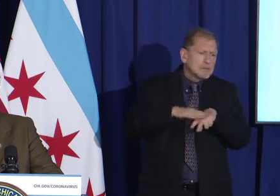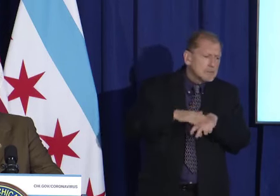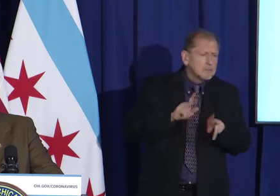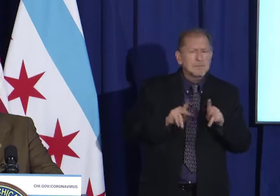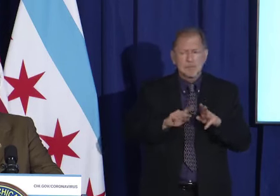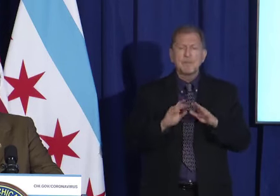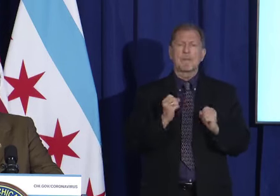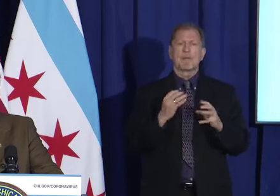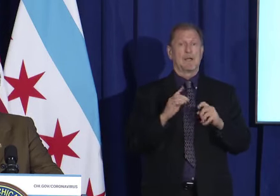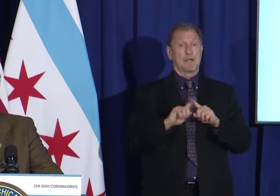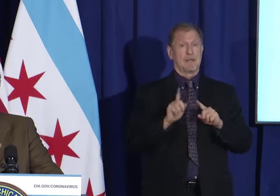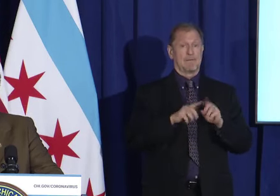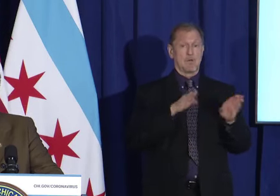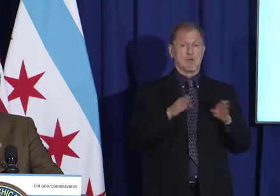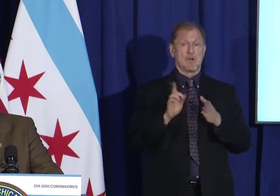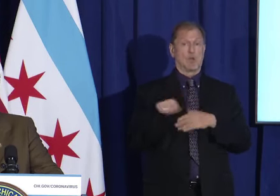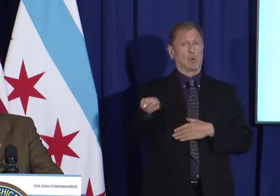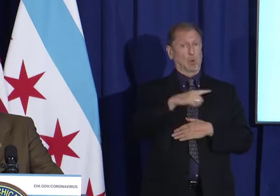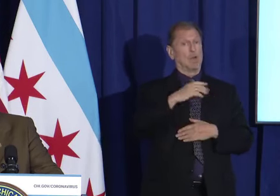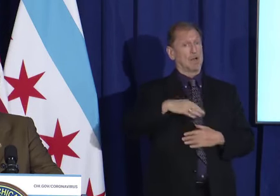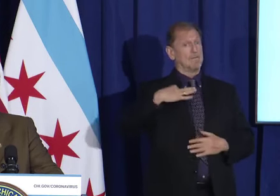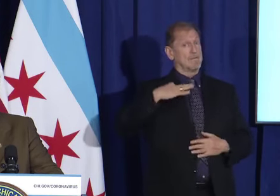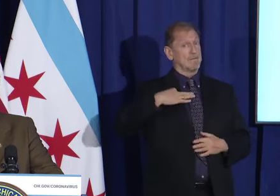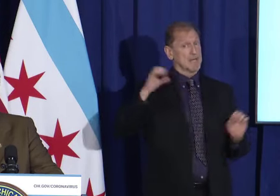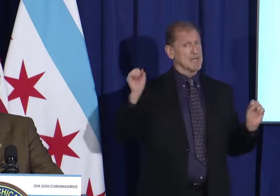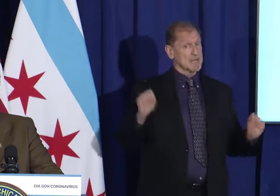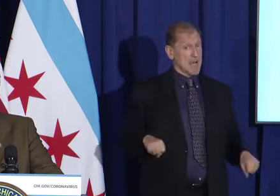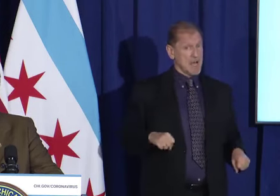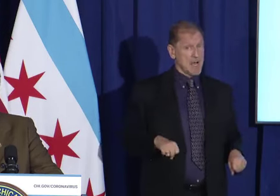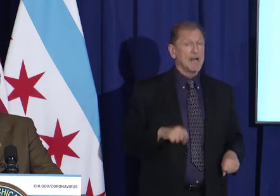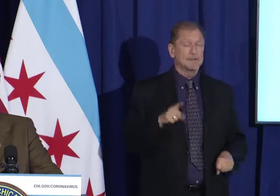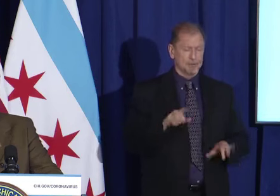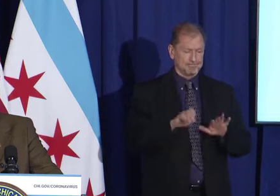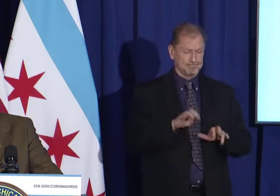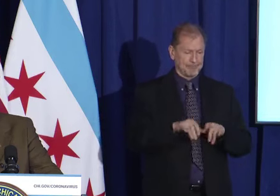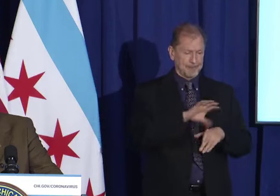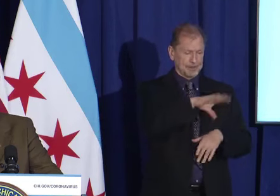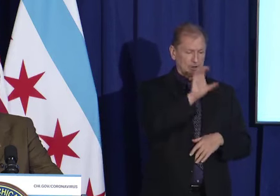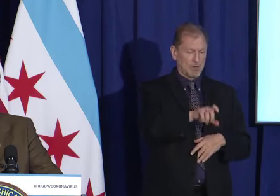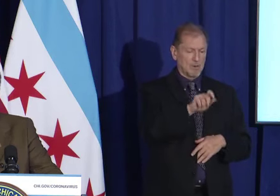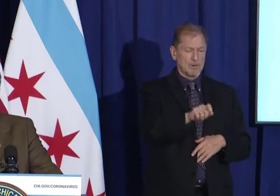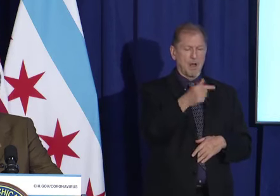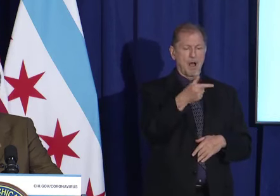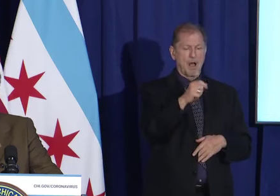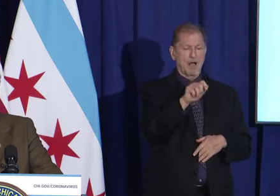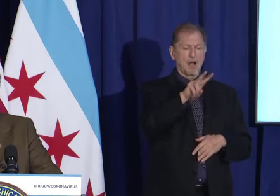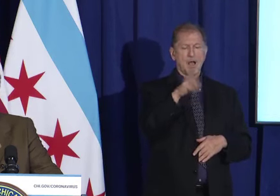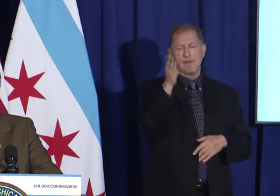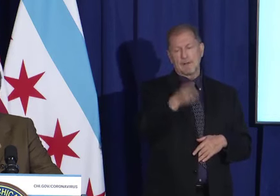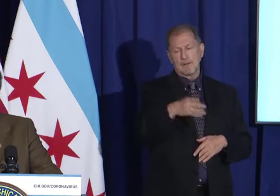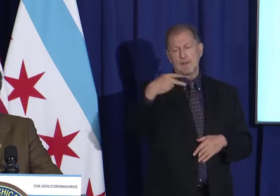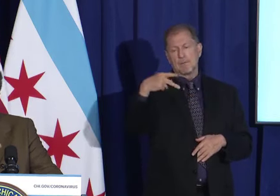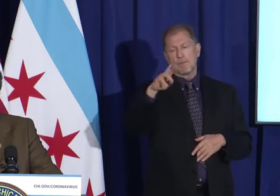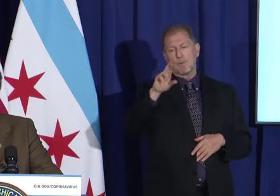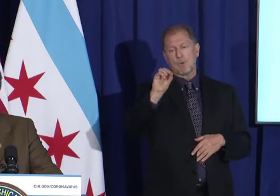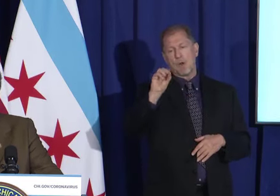many ways in which you can volunteer, and all of that information is available at chicago.gov forward slash protect.